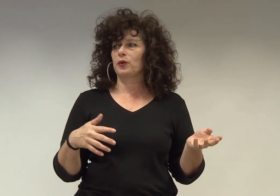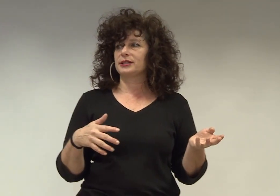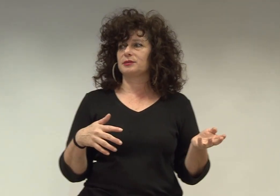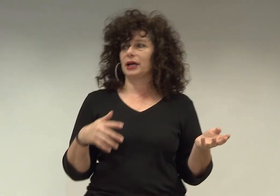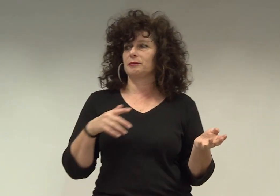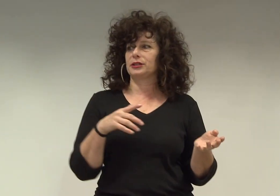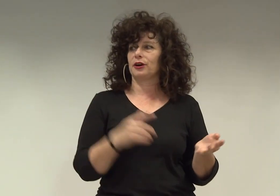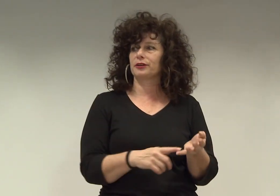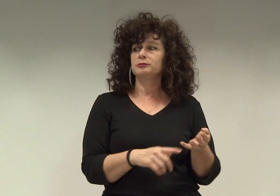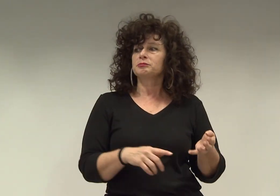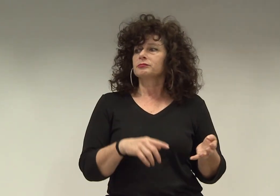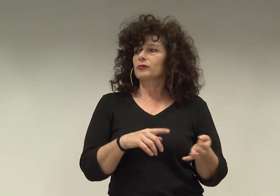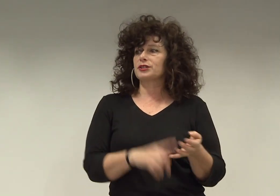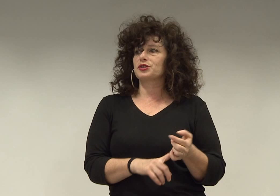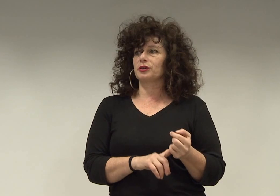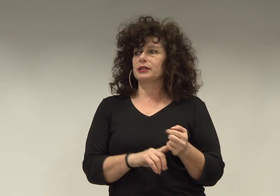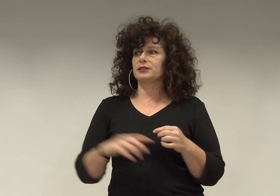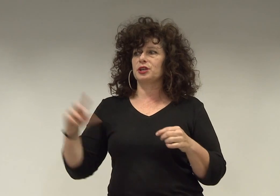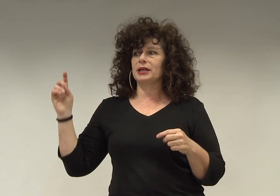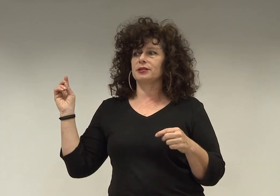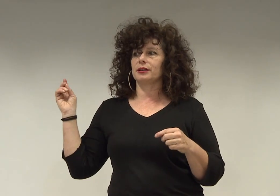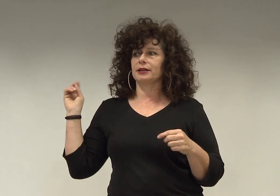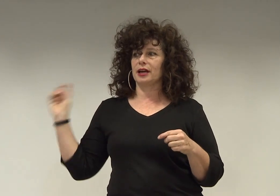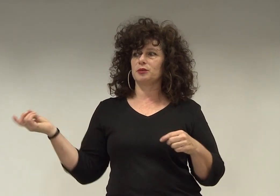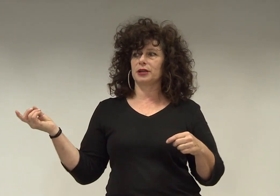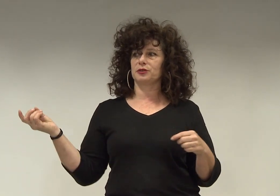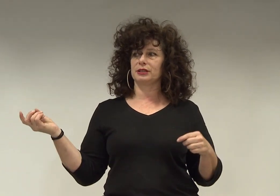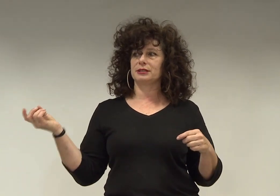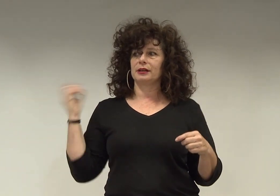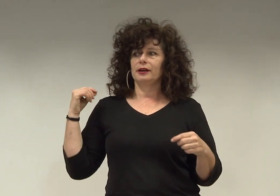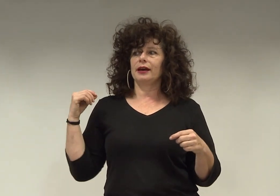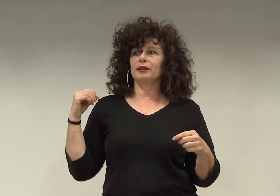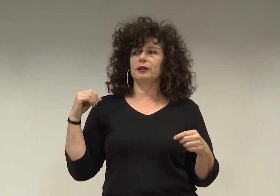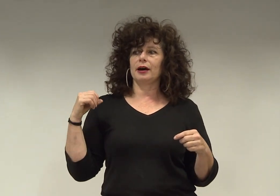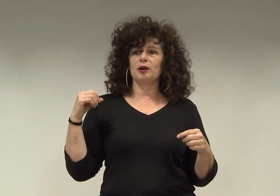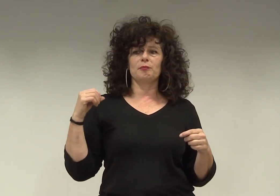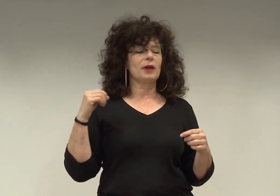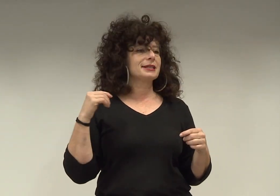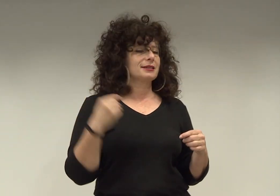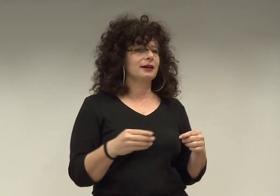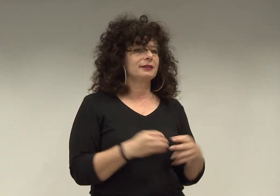ways. My daughter is a journalist. And she makes documentaries. And my son